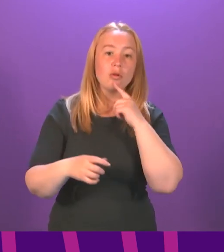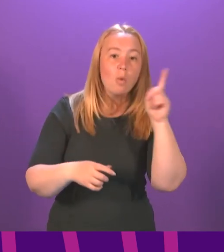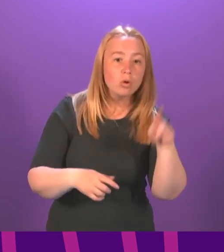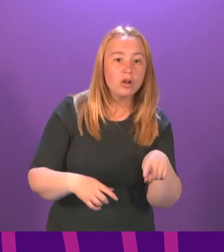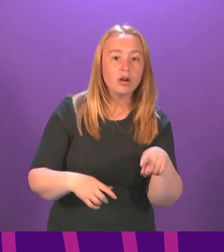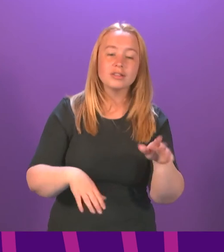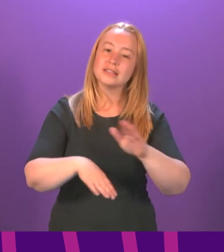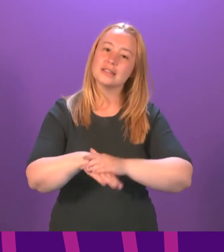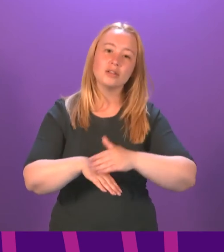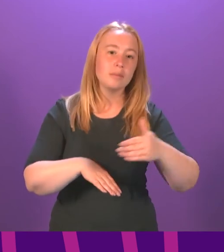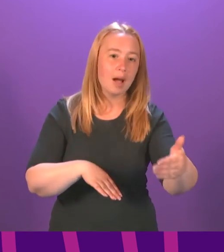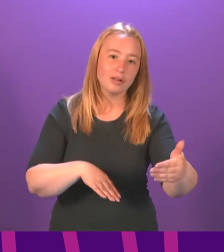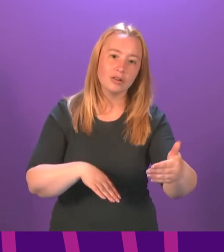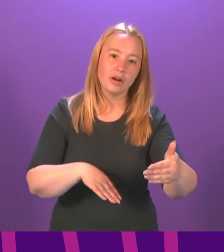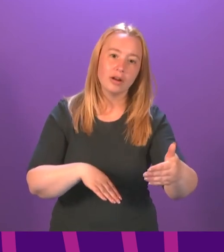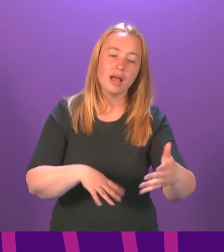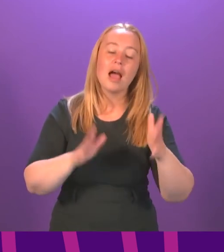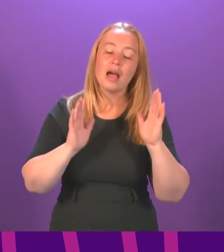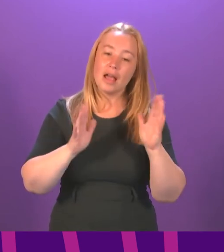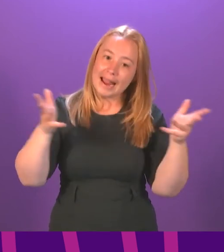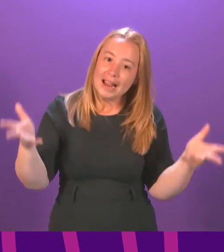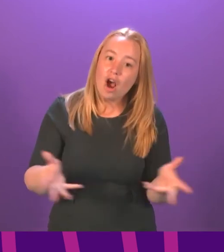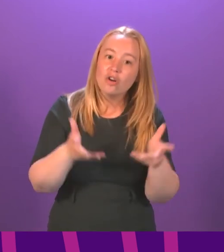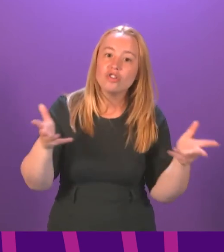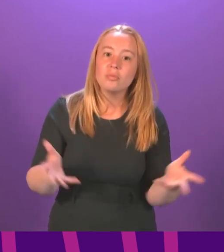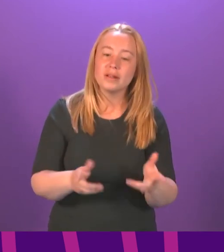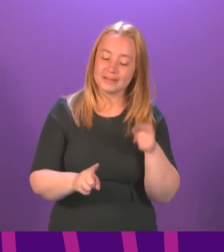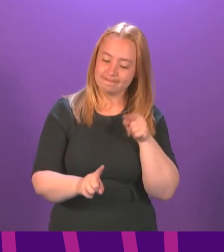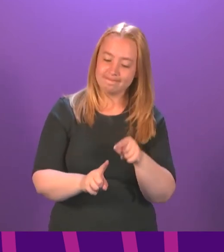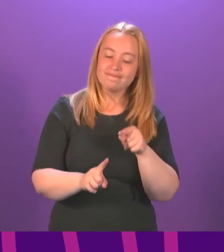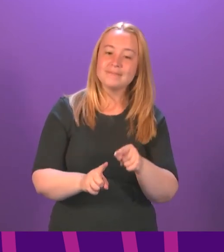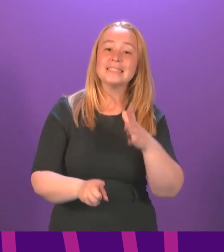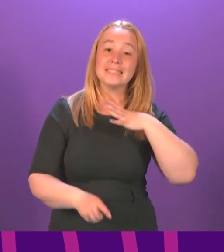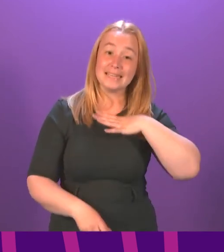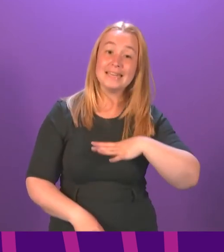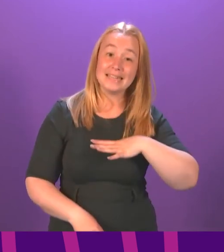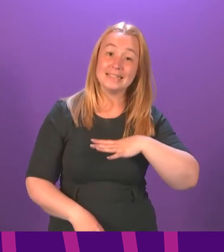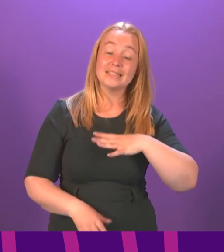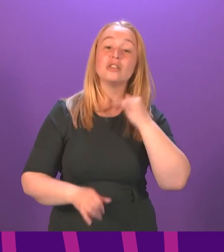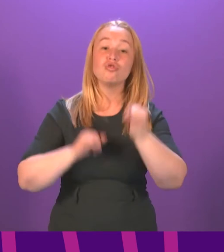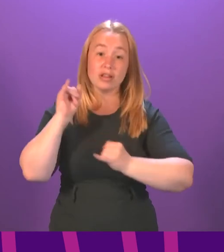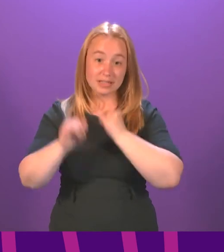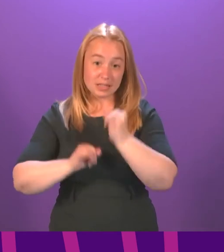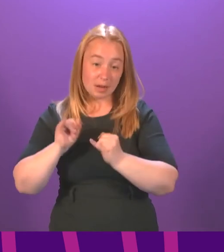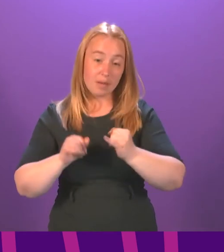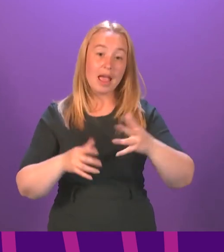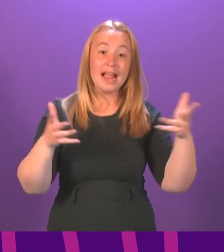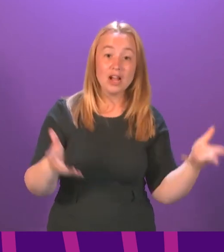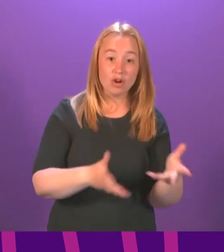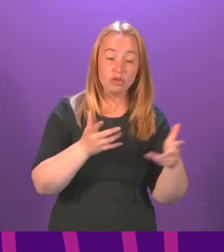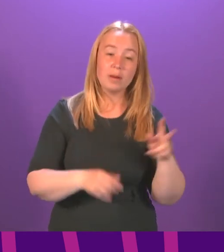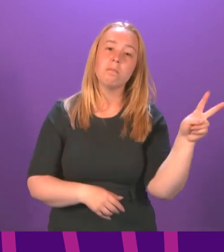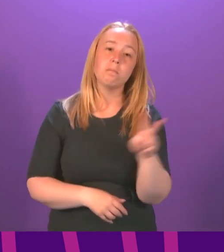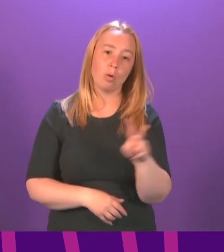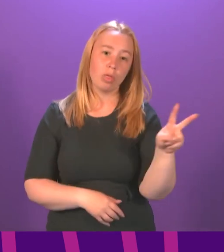we must all remember that encouragement is at least as necessary as criticism. For encouragement